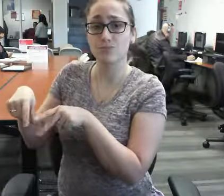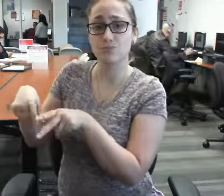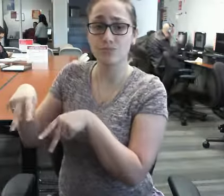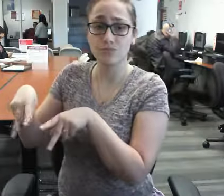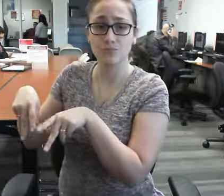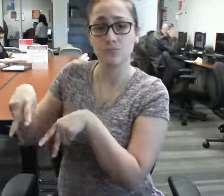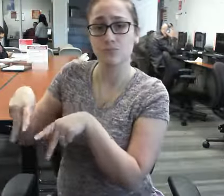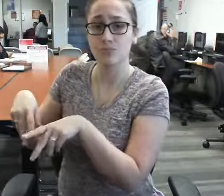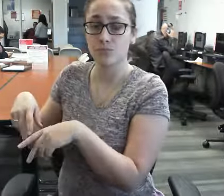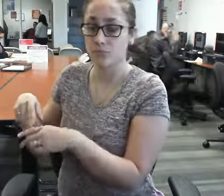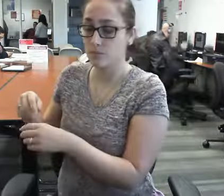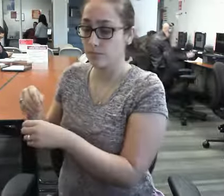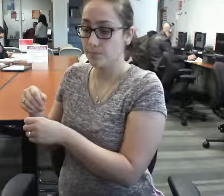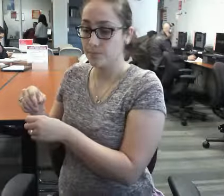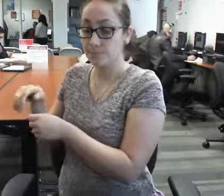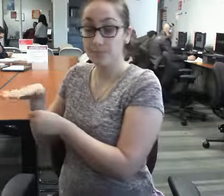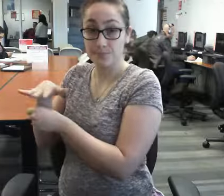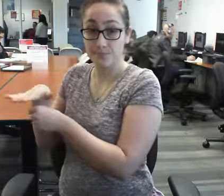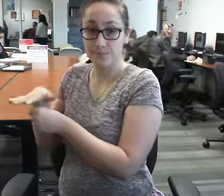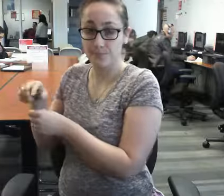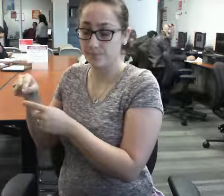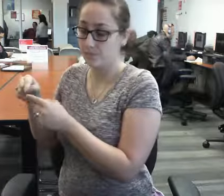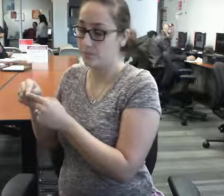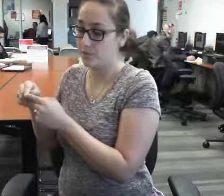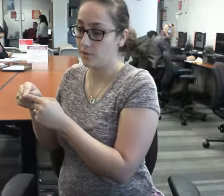And then we'll just keep returning. Okay. And I can find it.